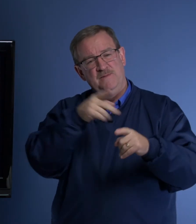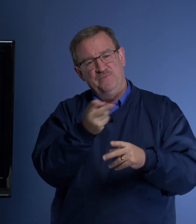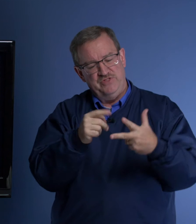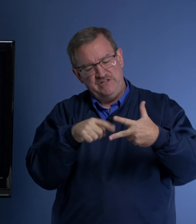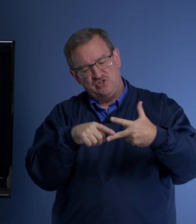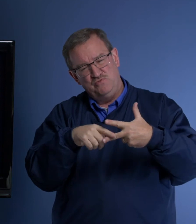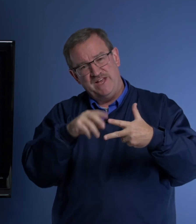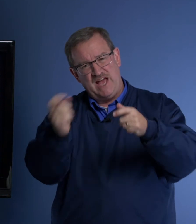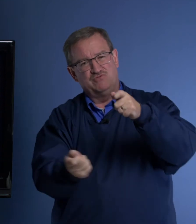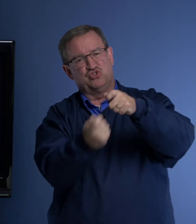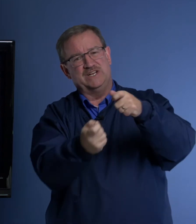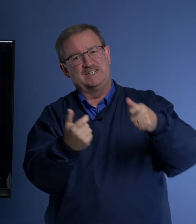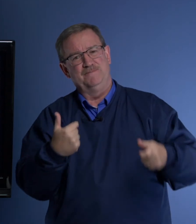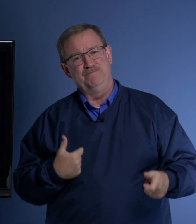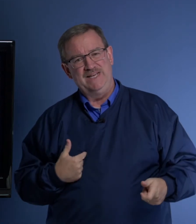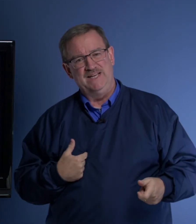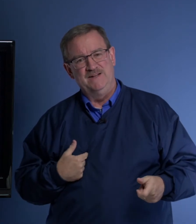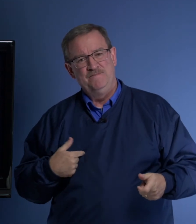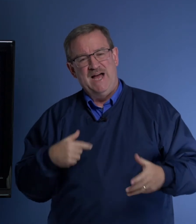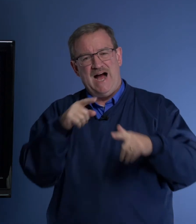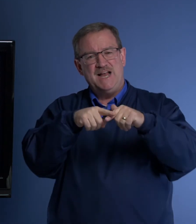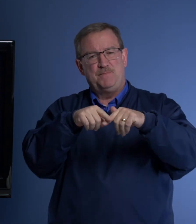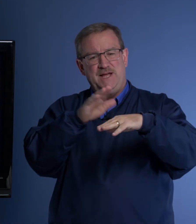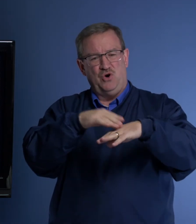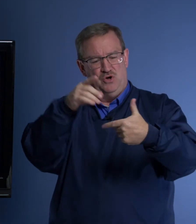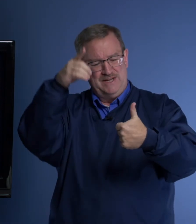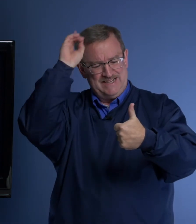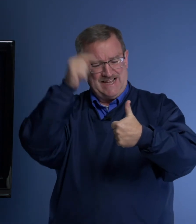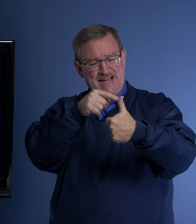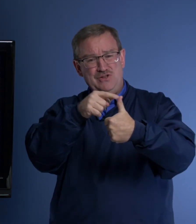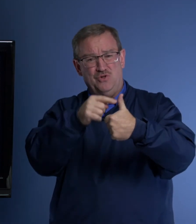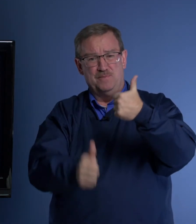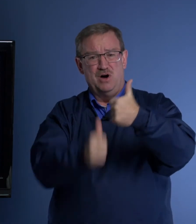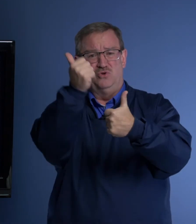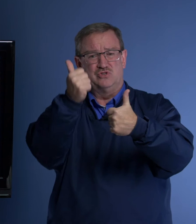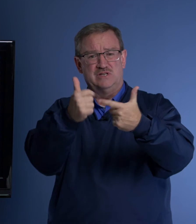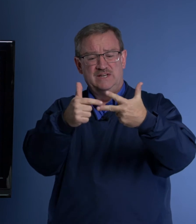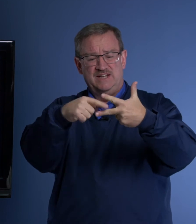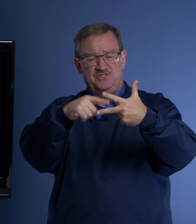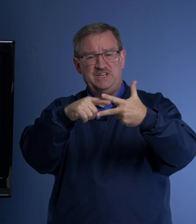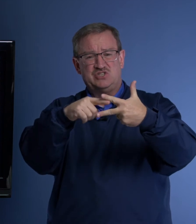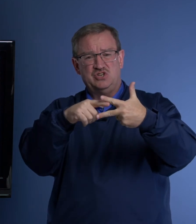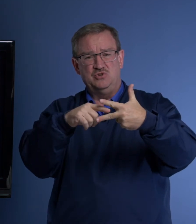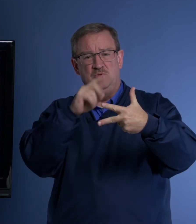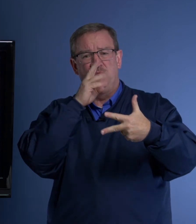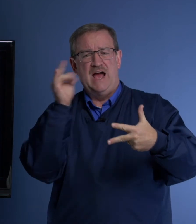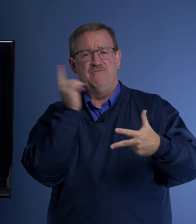These two men have tricked me. I depend on Daniel the most. These two have